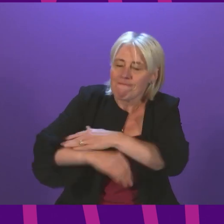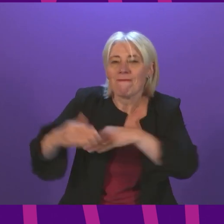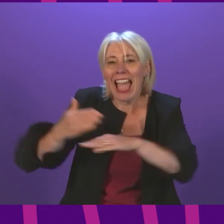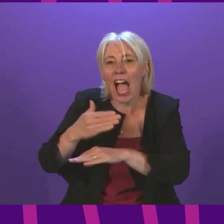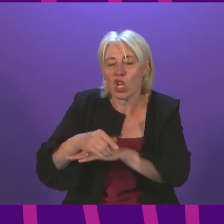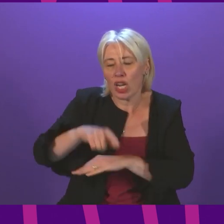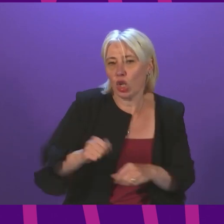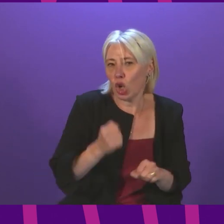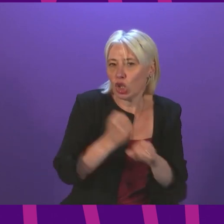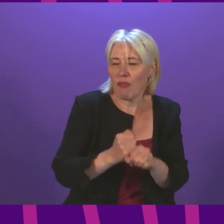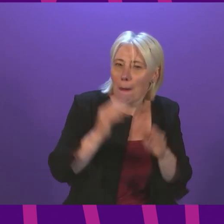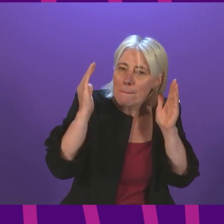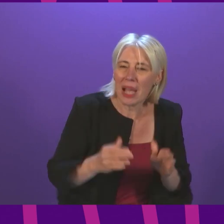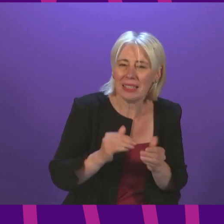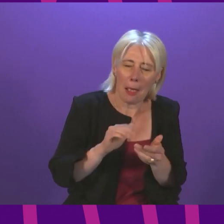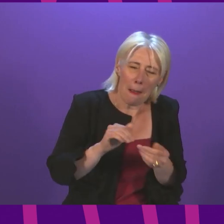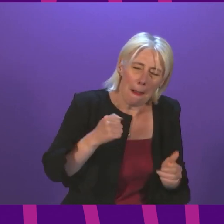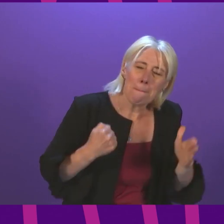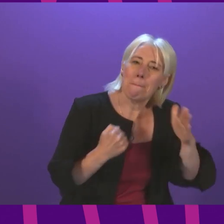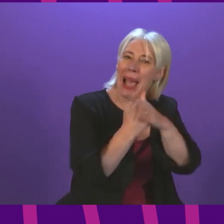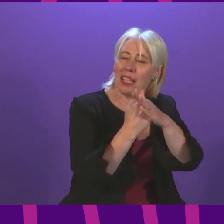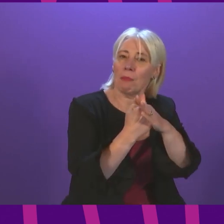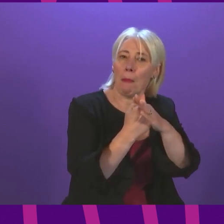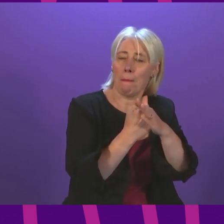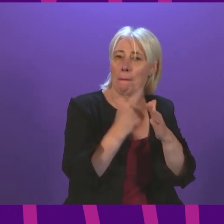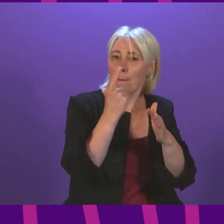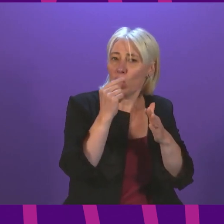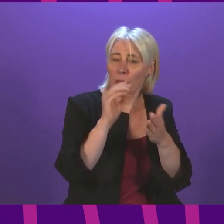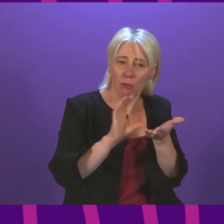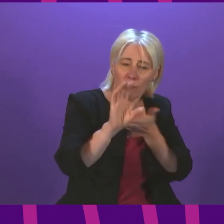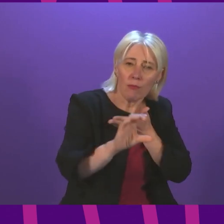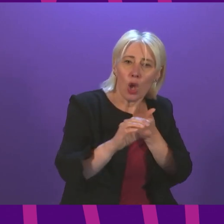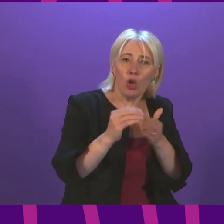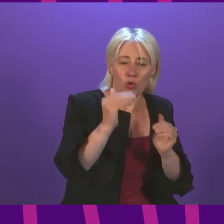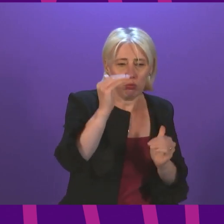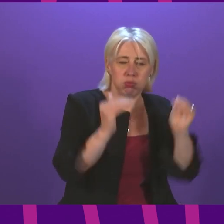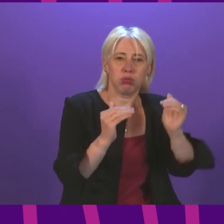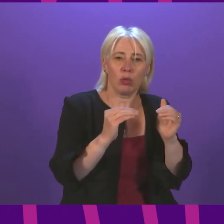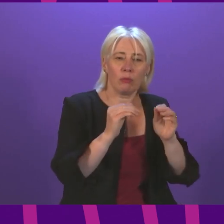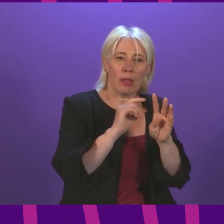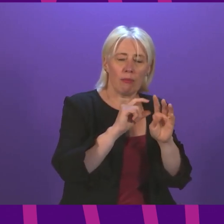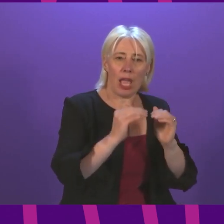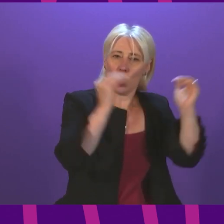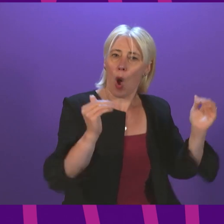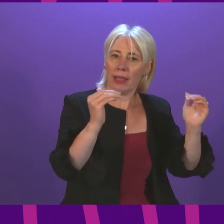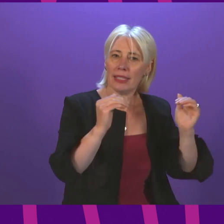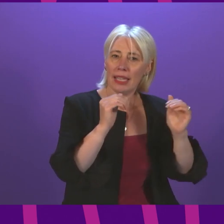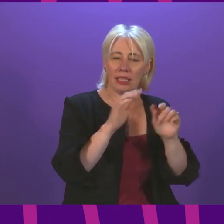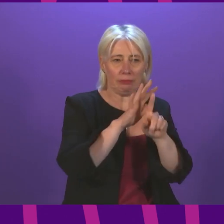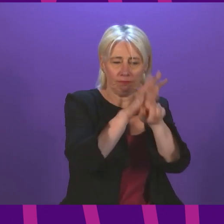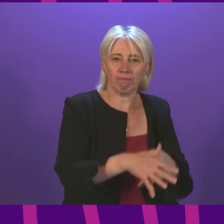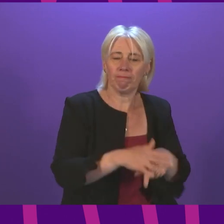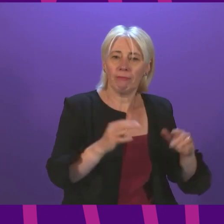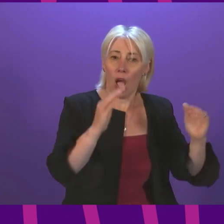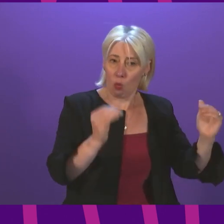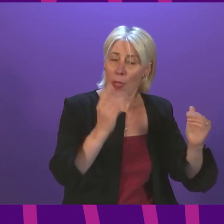Scottish Government use the maximum available resources it has to address poverty and inequality. I also want them to take real and bold action to